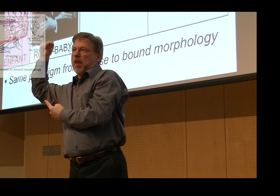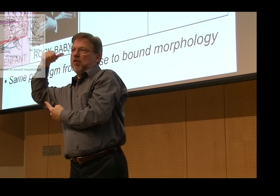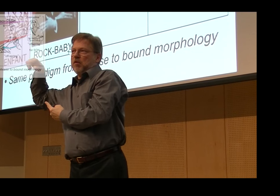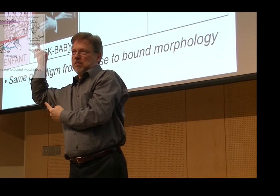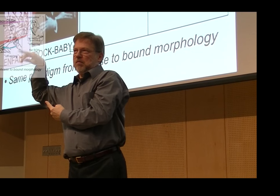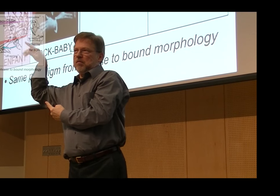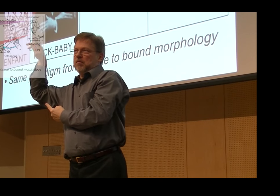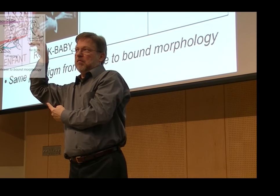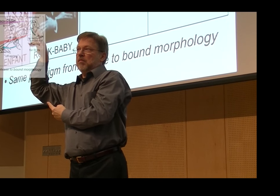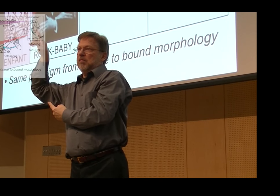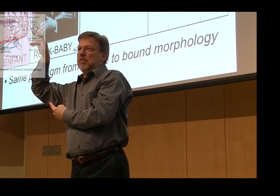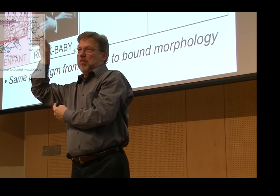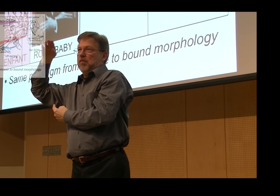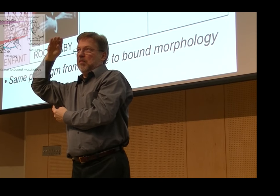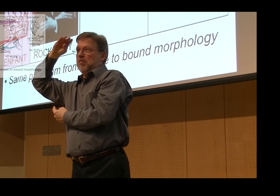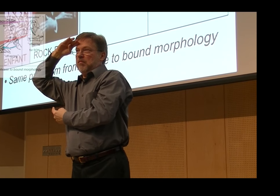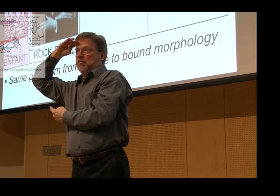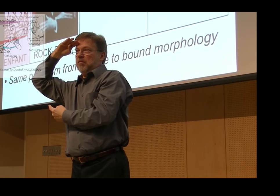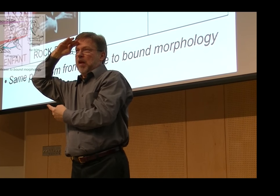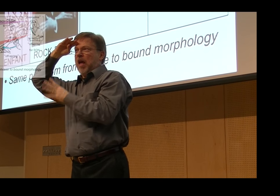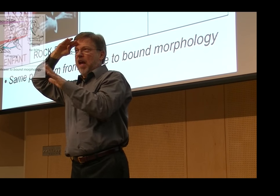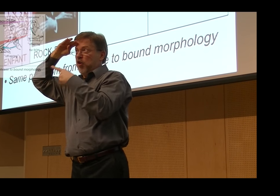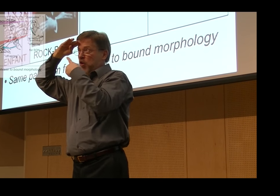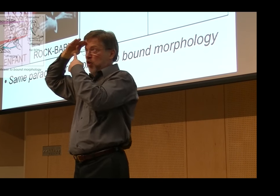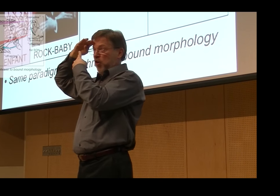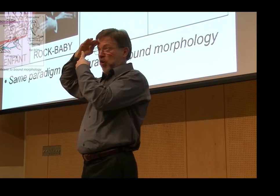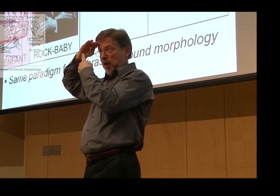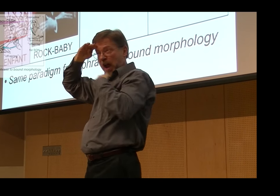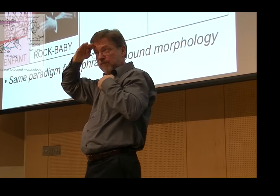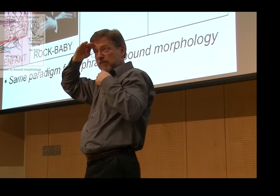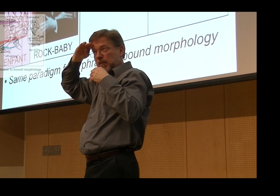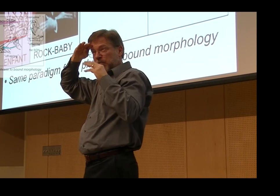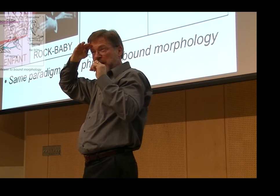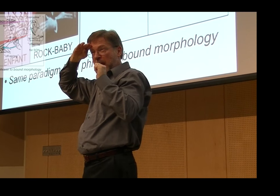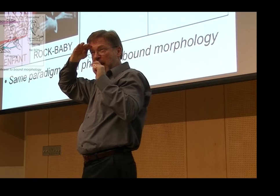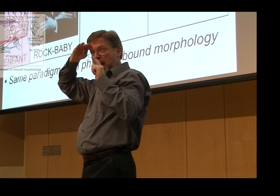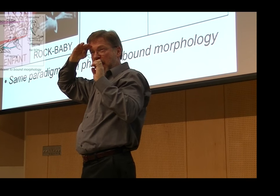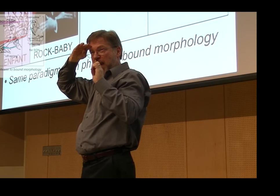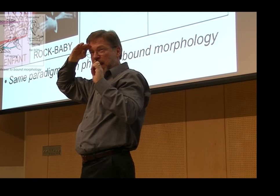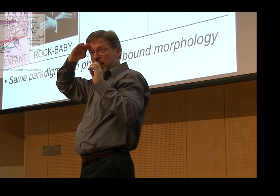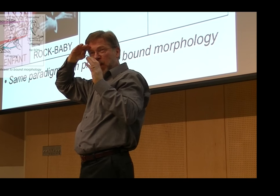form that we see today still has the same order of elements. It starts at the head.